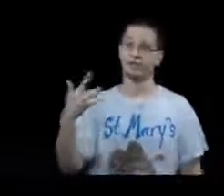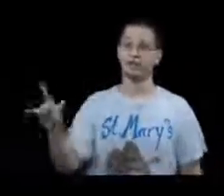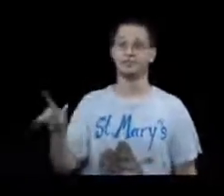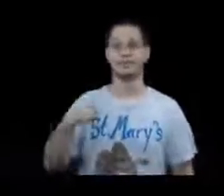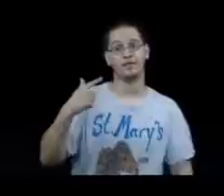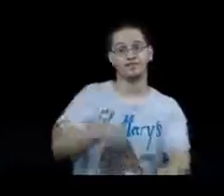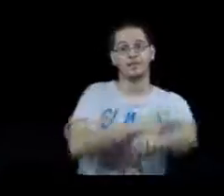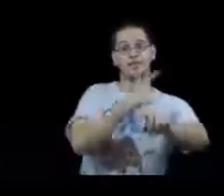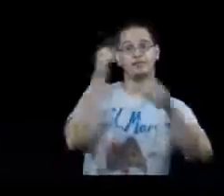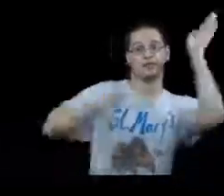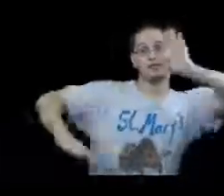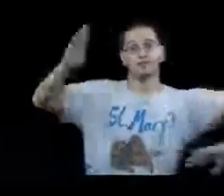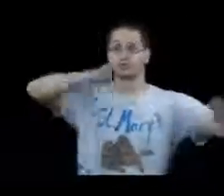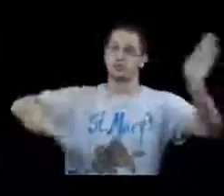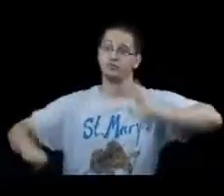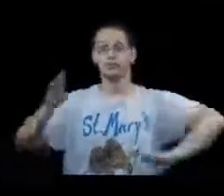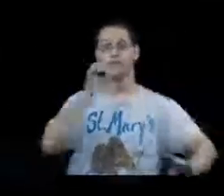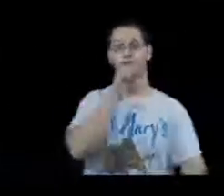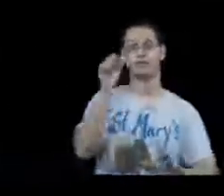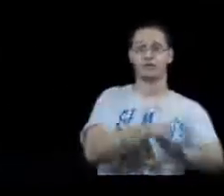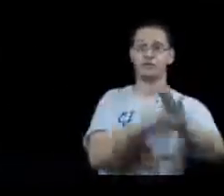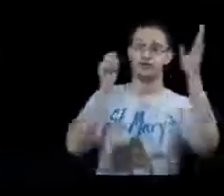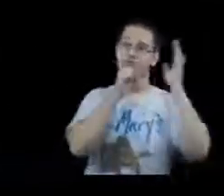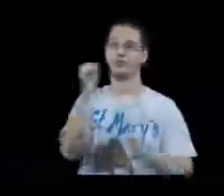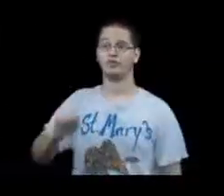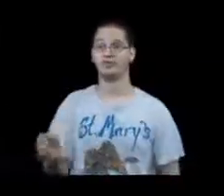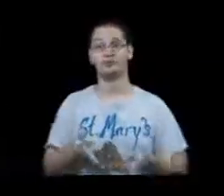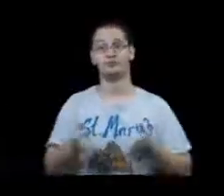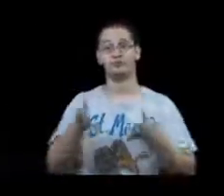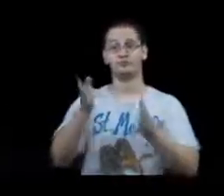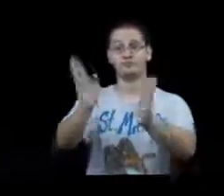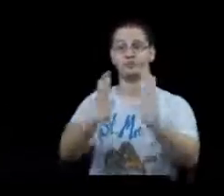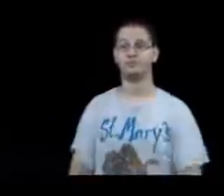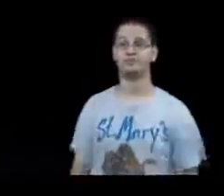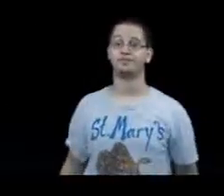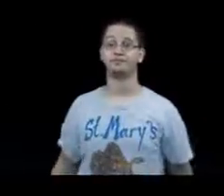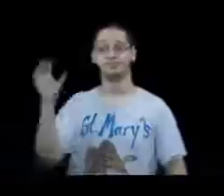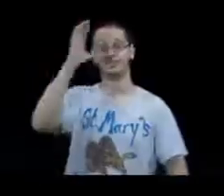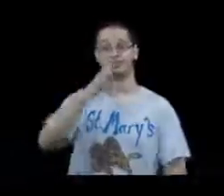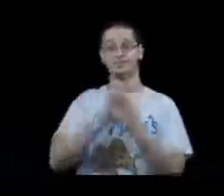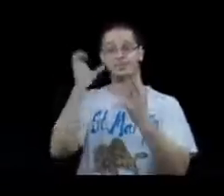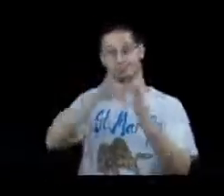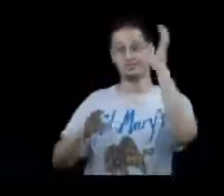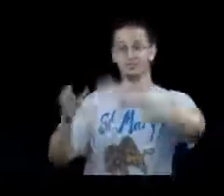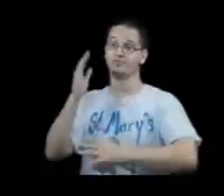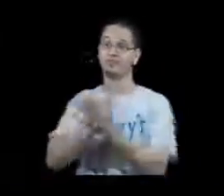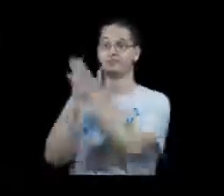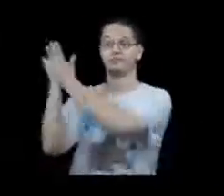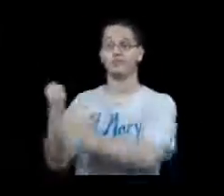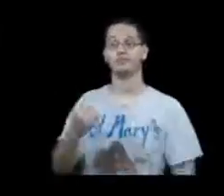been a long, old trouble, long, old troublesome road And I'm looking for somebody, come and help me carry